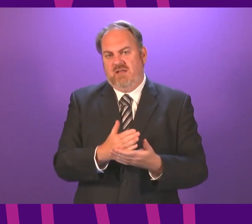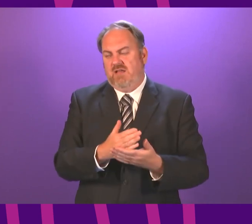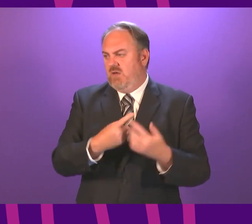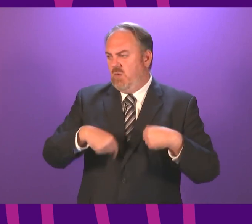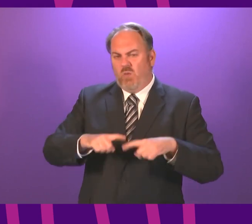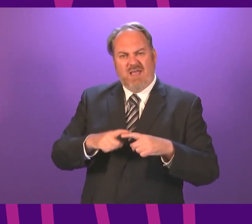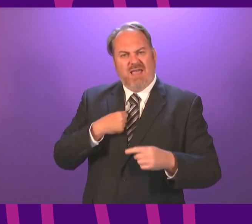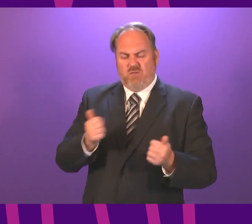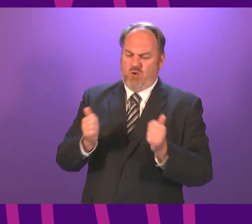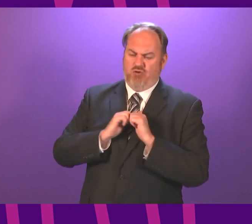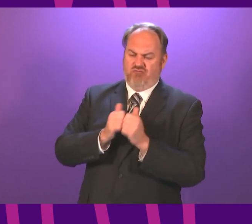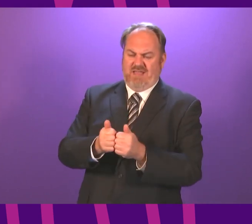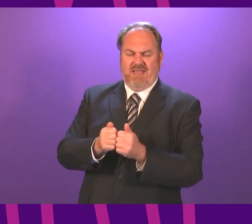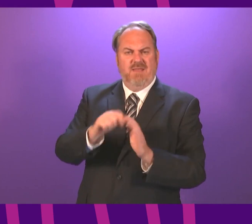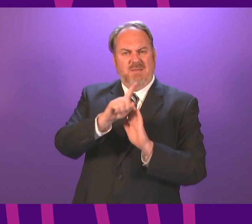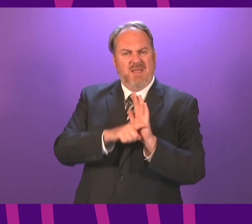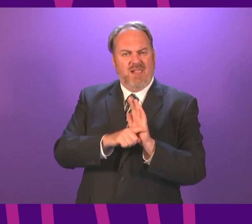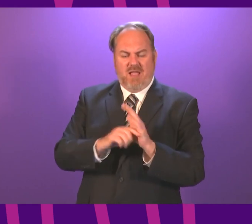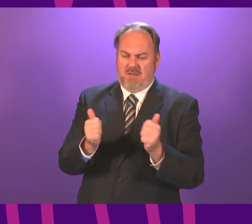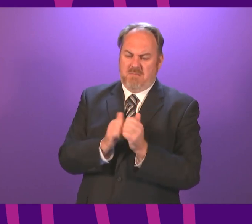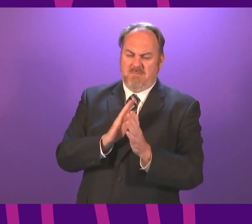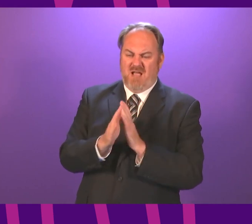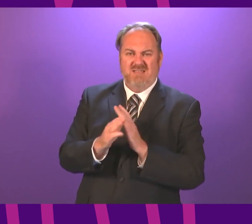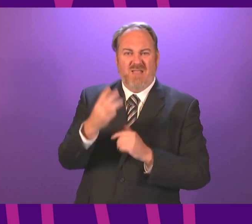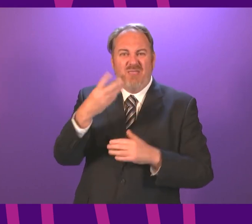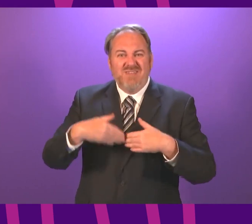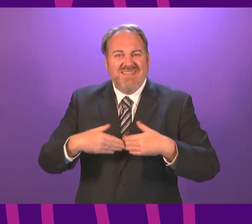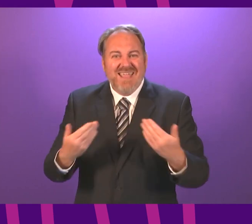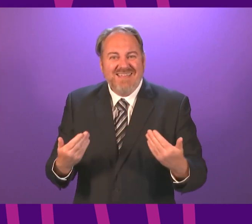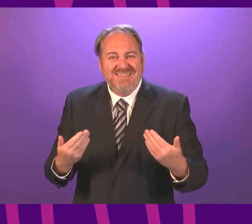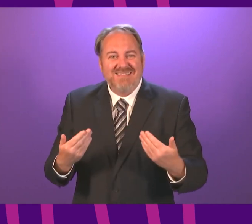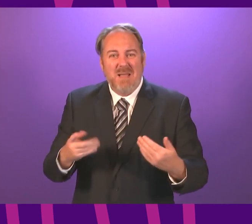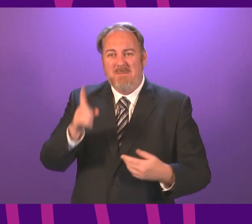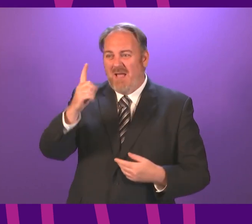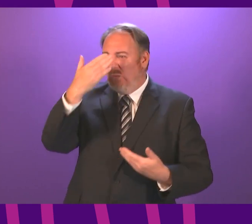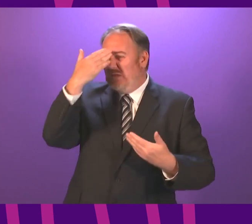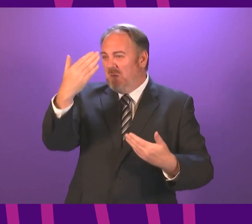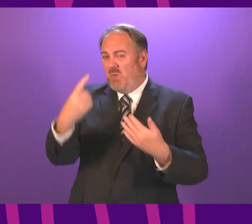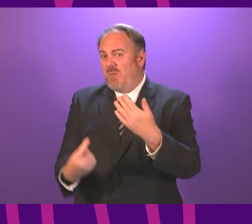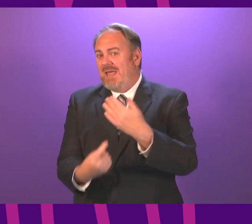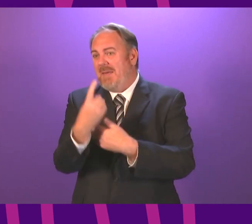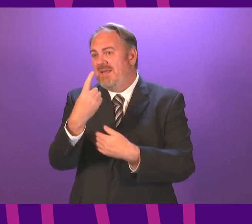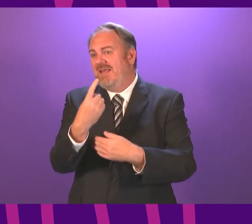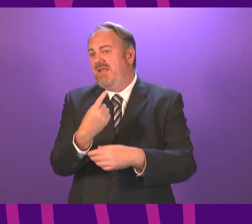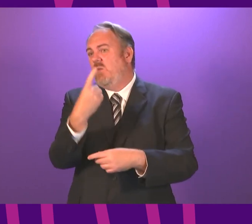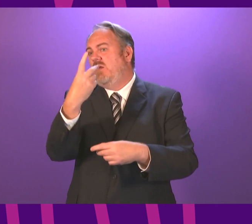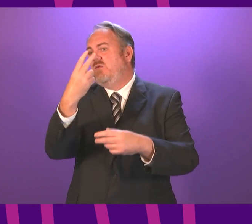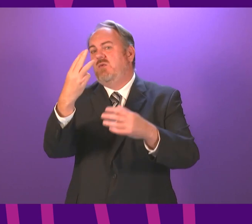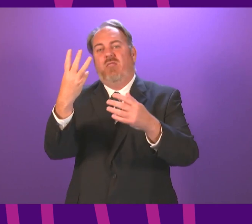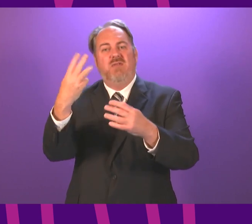to pass this bill in three days for a landscape of the virus that we won't understand for many weeks to come. We are